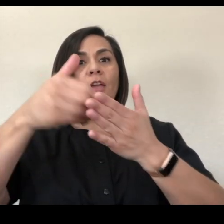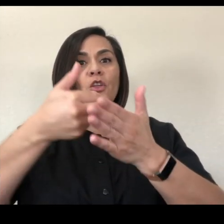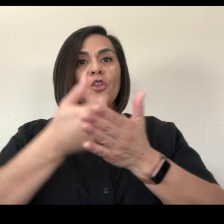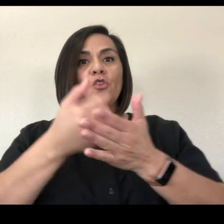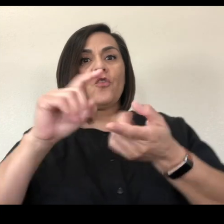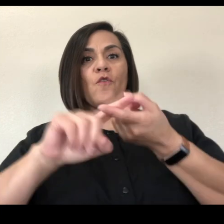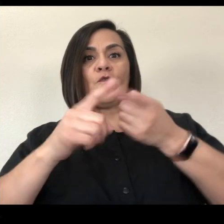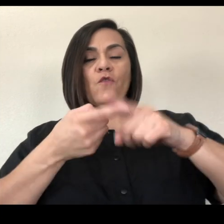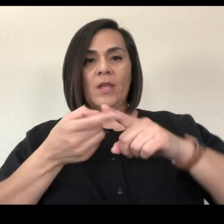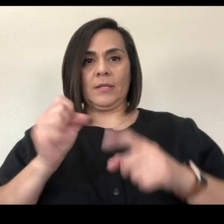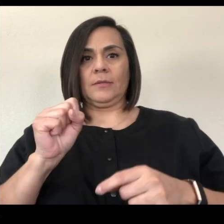Who is a friend?